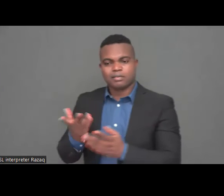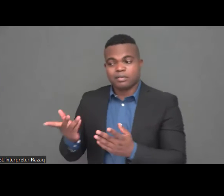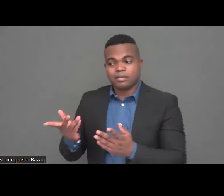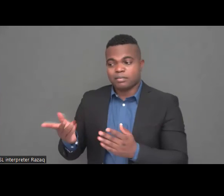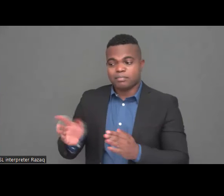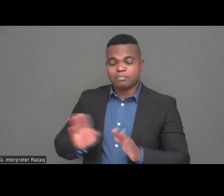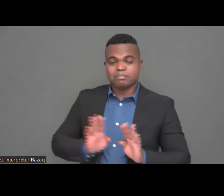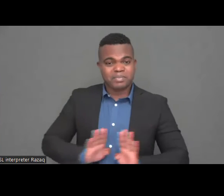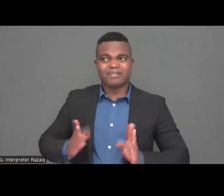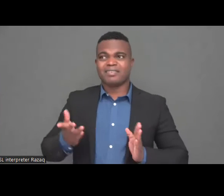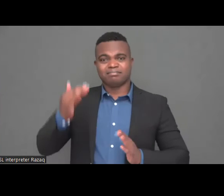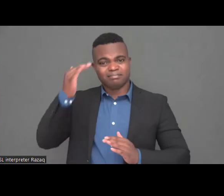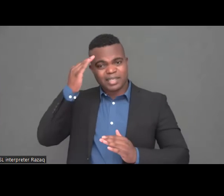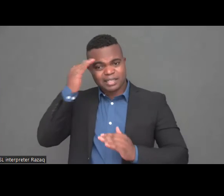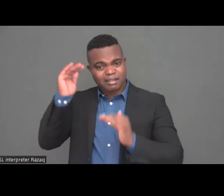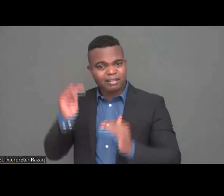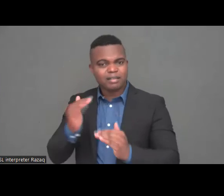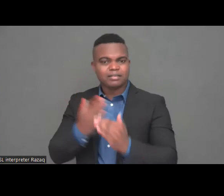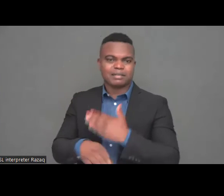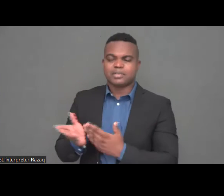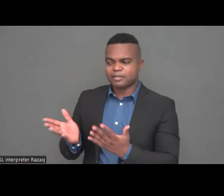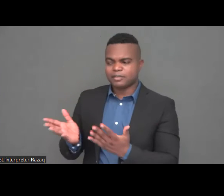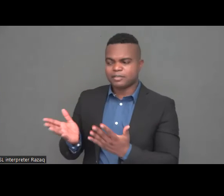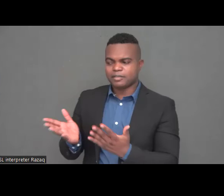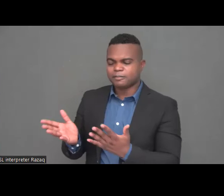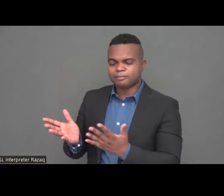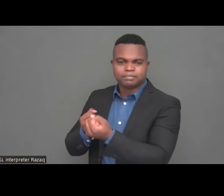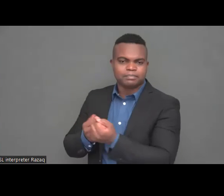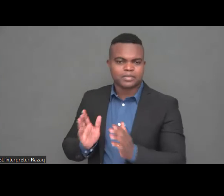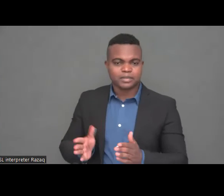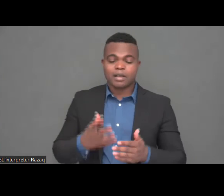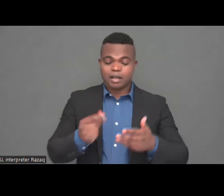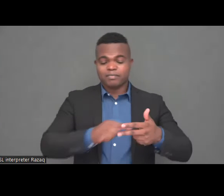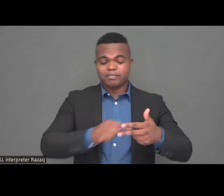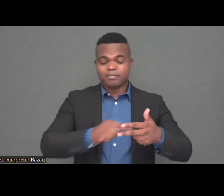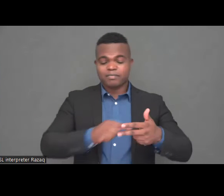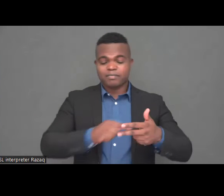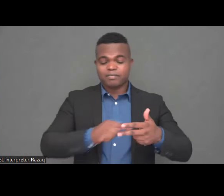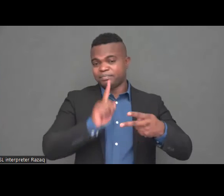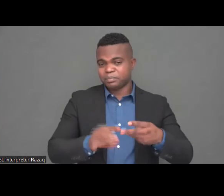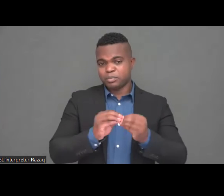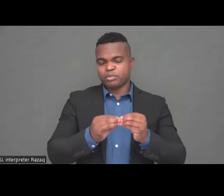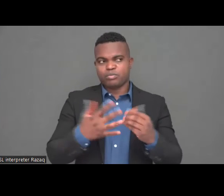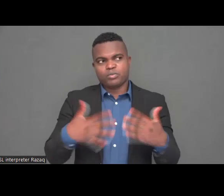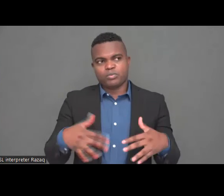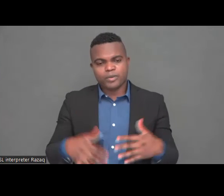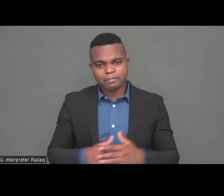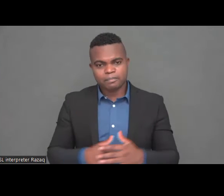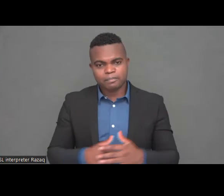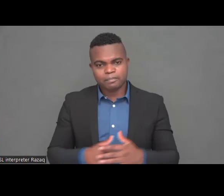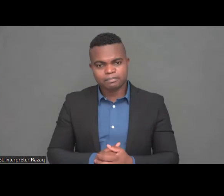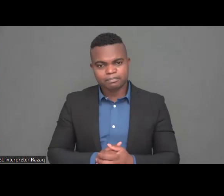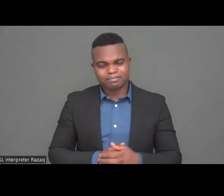with intellectual and psychosocial disabilities is lack of medication. I mean,